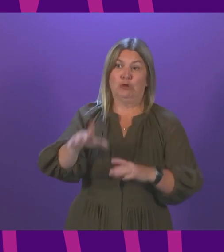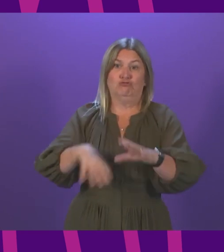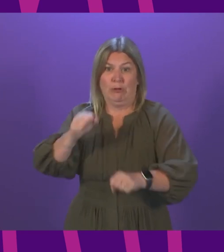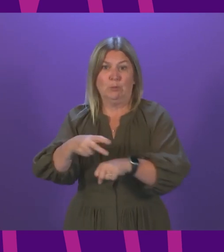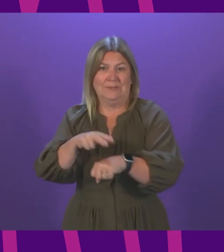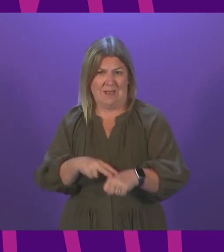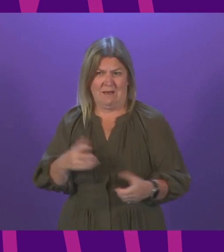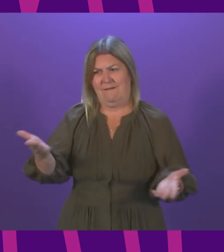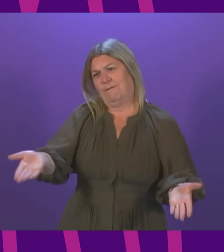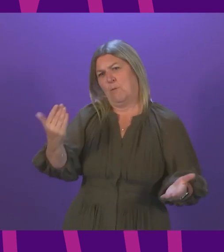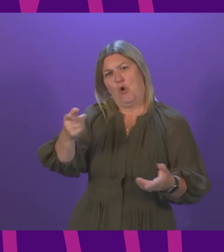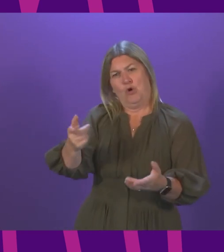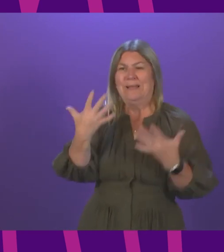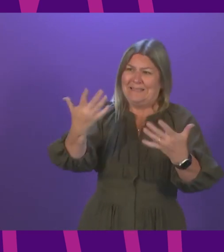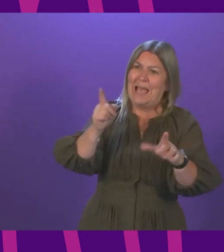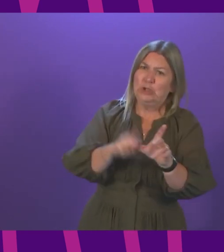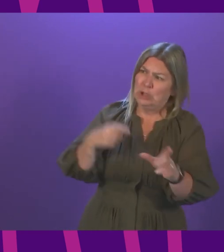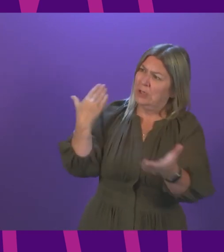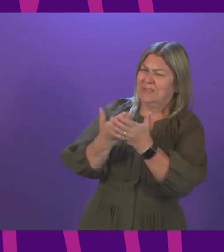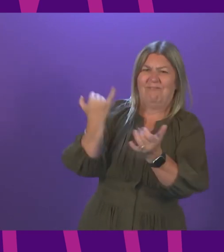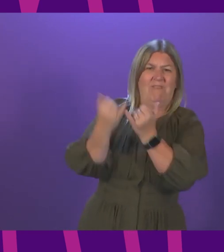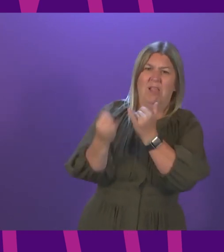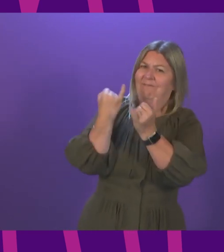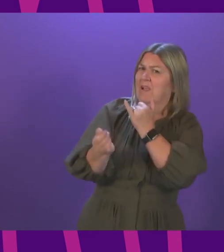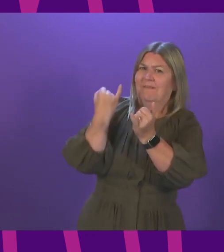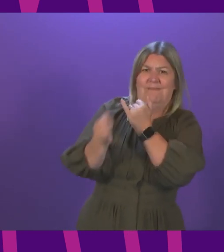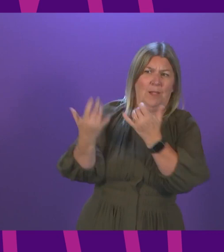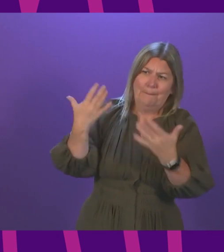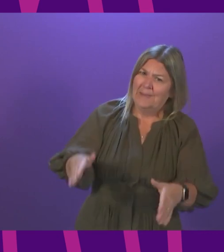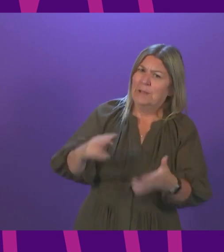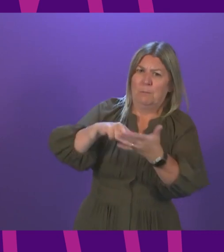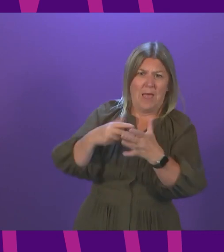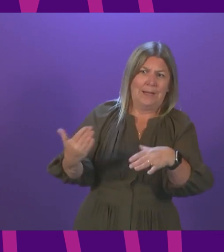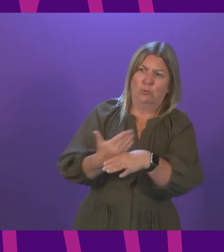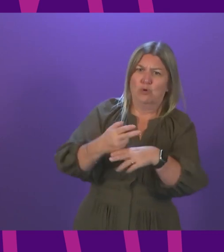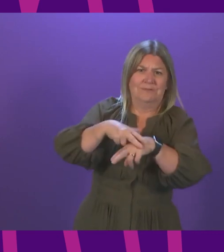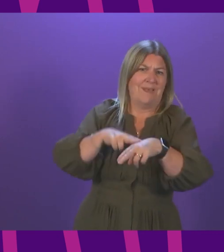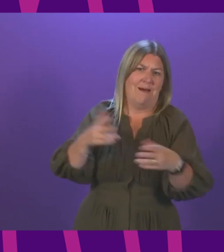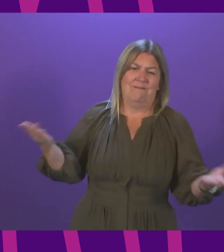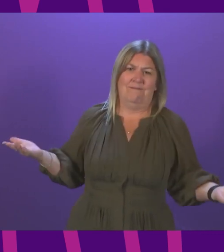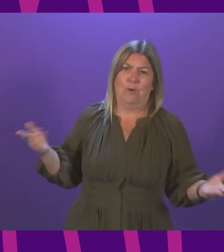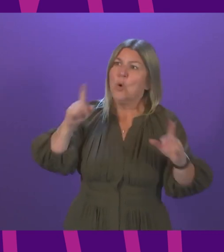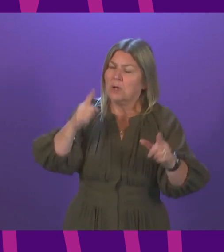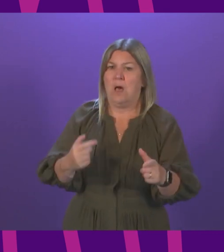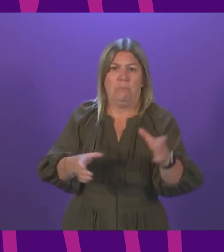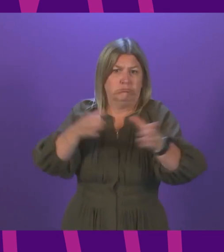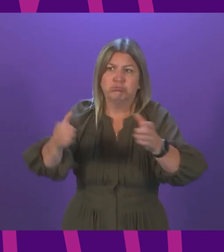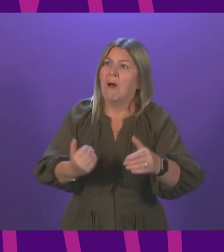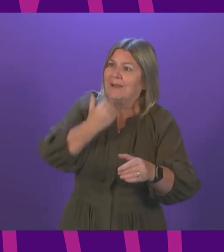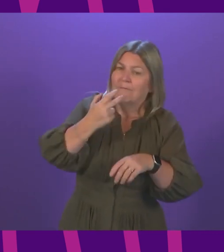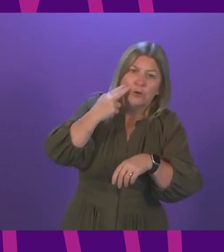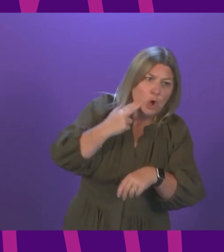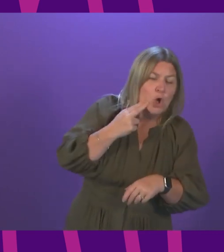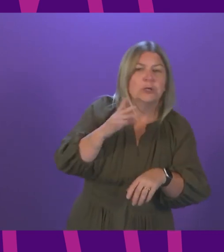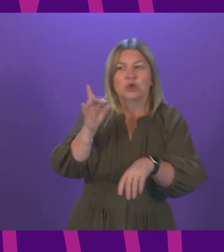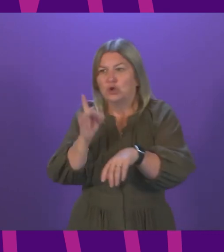say about the more than a decade of utter failure in workforce planning in the NHS by this government, that health boards can't recruit enough nurses and doctors to